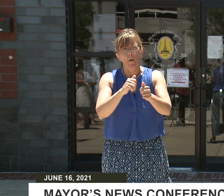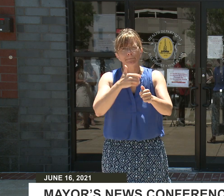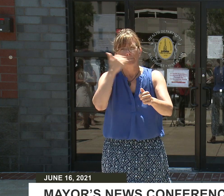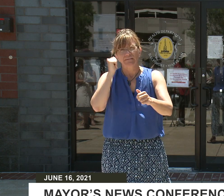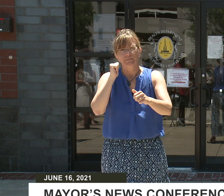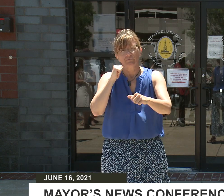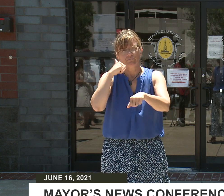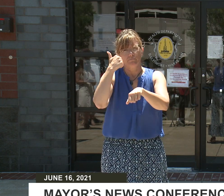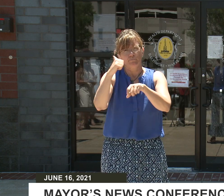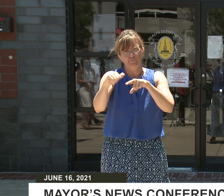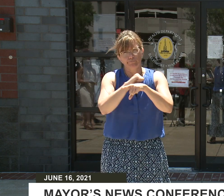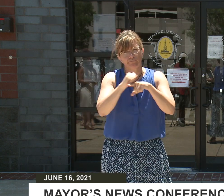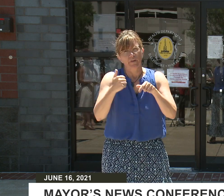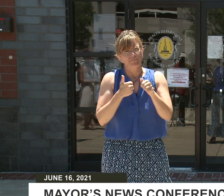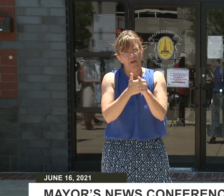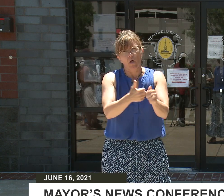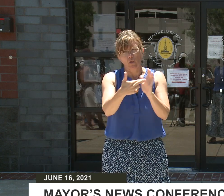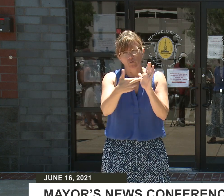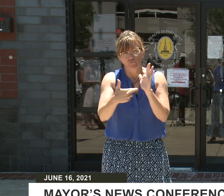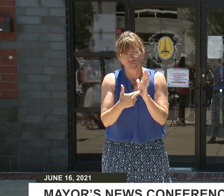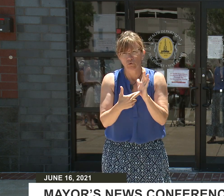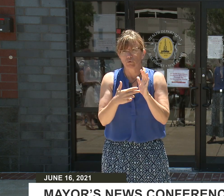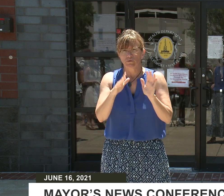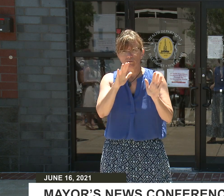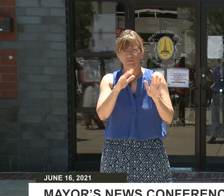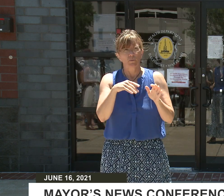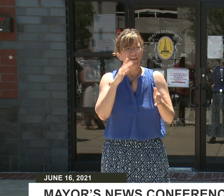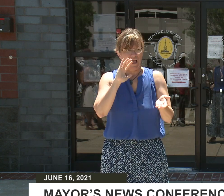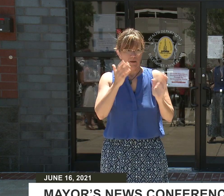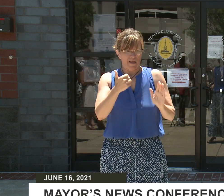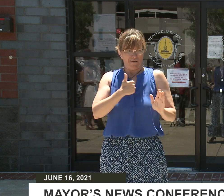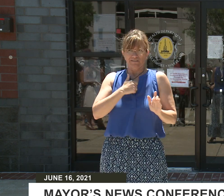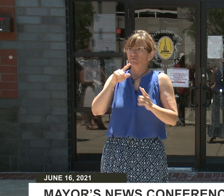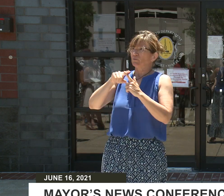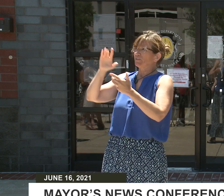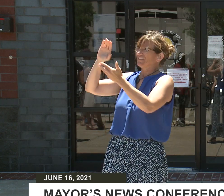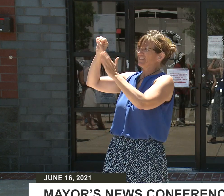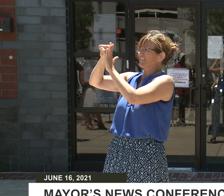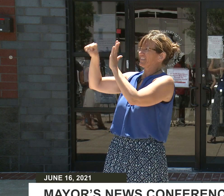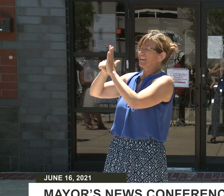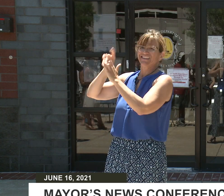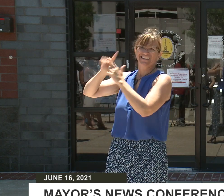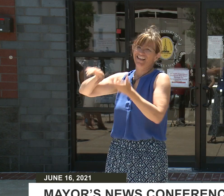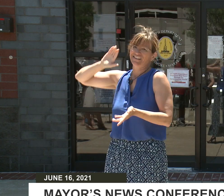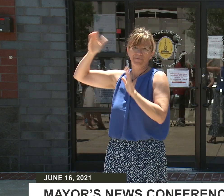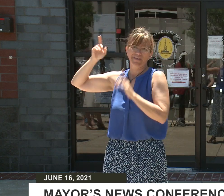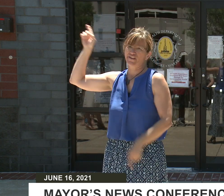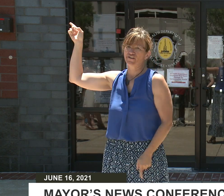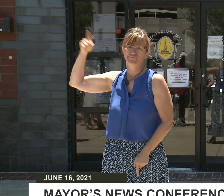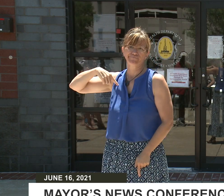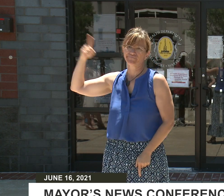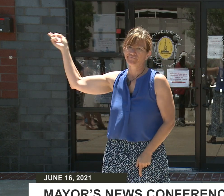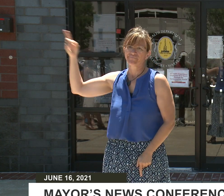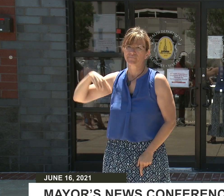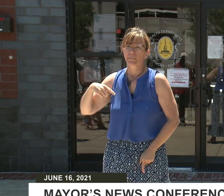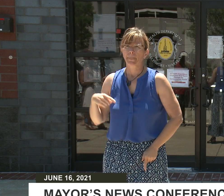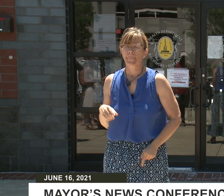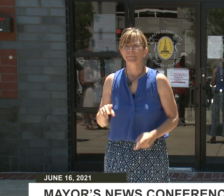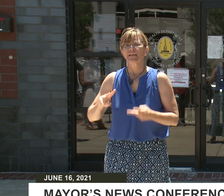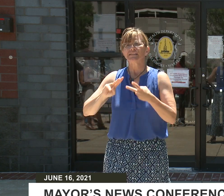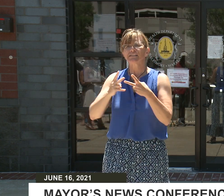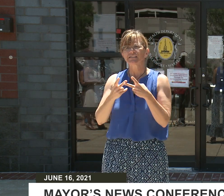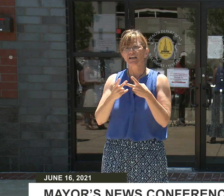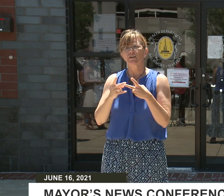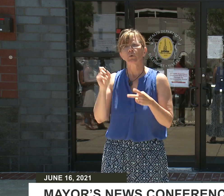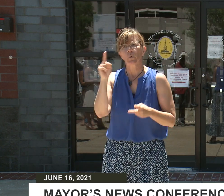compare ourselves to other folks. And regarding lifting the masking mandate, I'm sure you've consulted with your lawyers. Is it your understanding that you have the legal